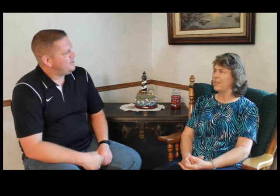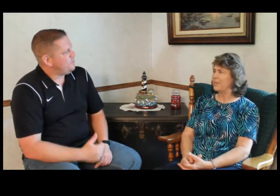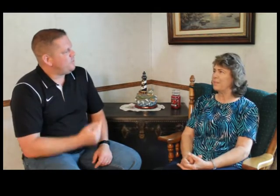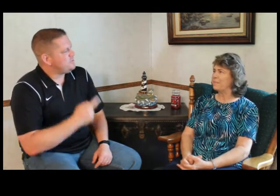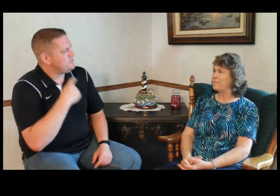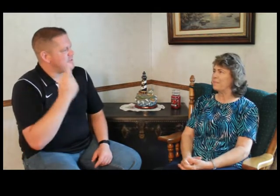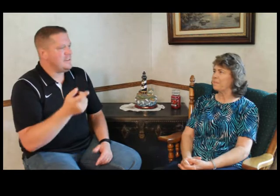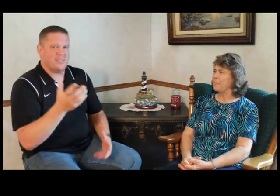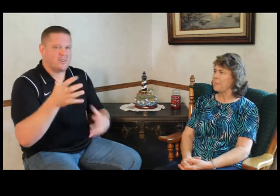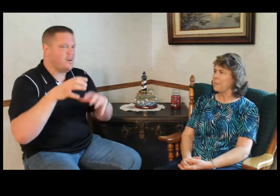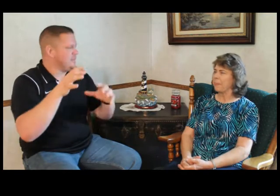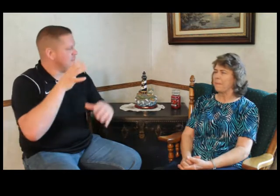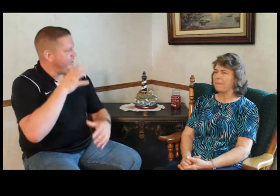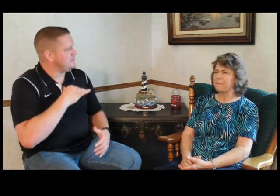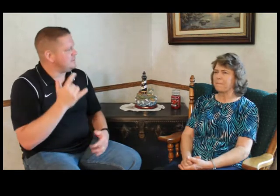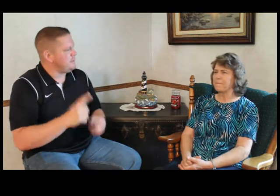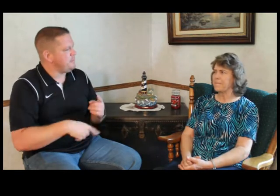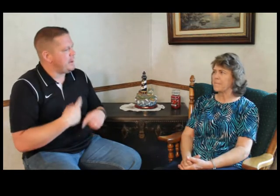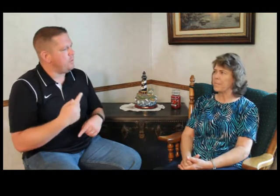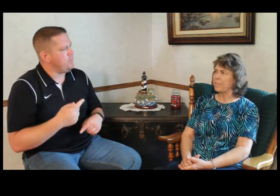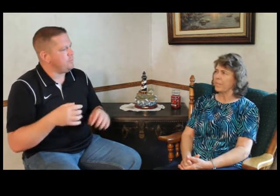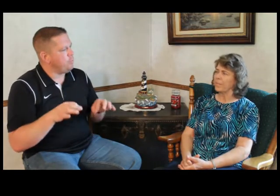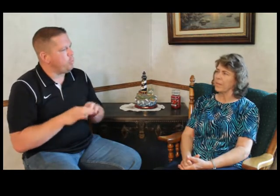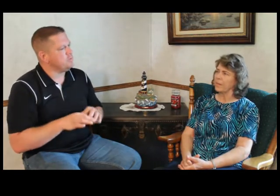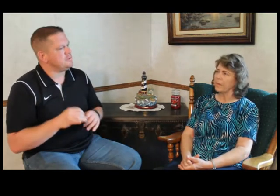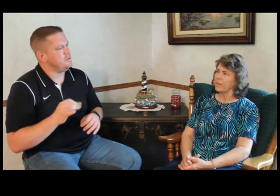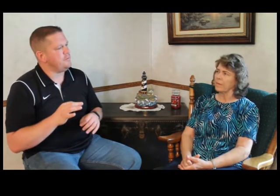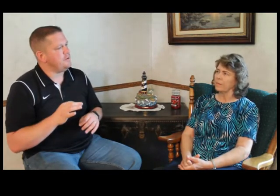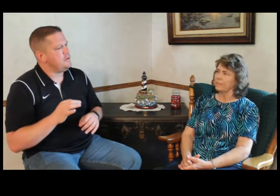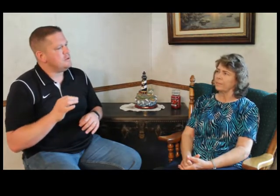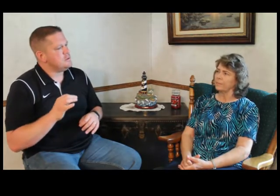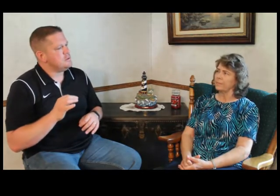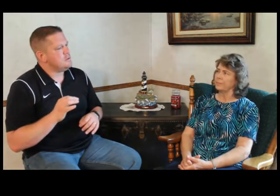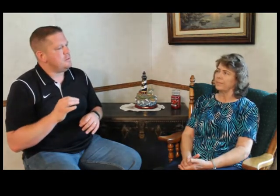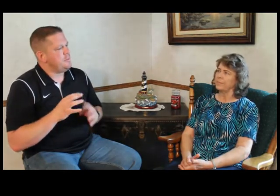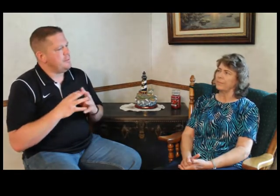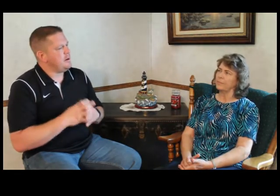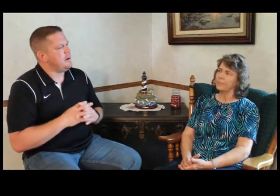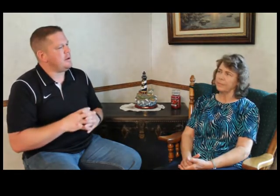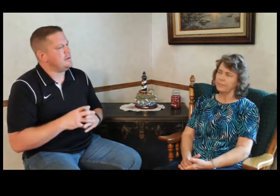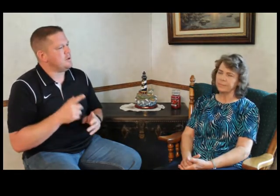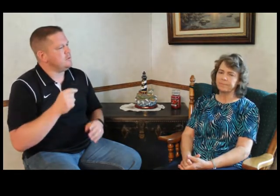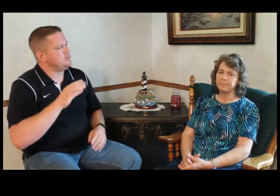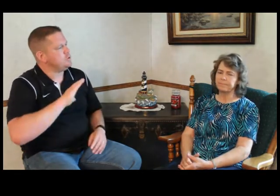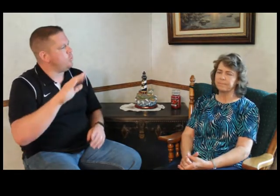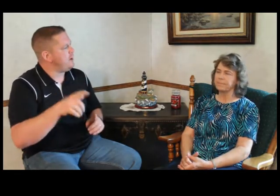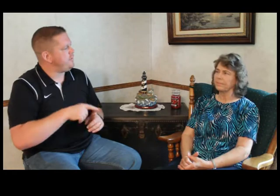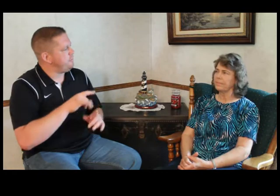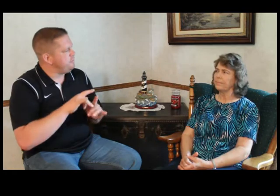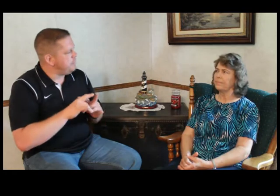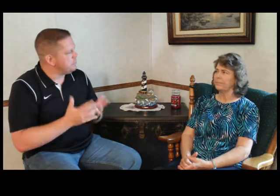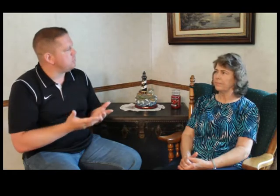I But what would you say to this audience of ladies today about the importance of, I mean, America has gone so away from the biblical